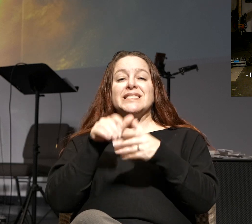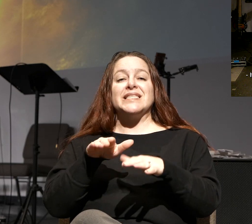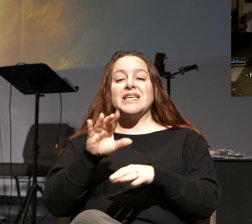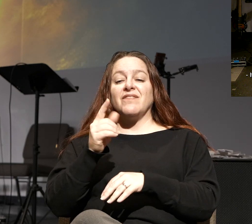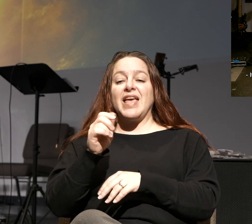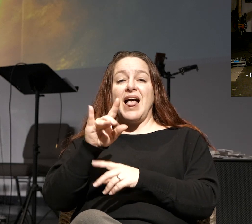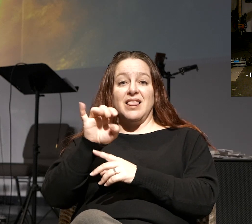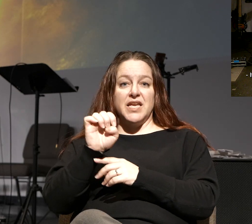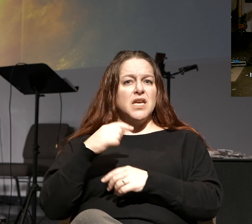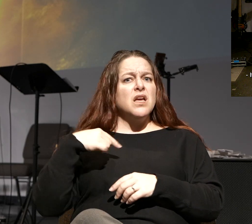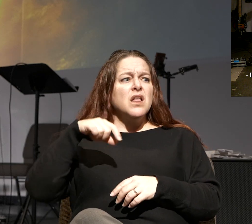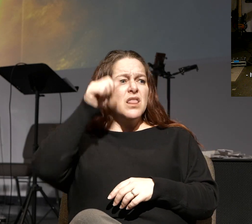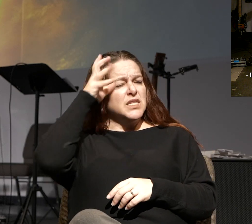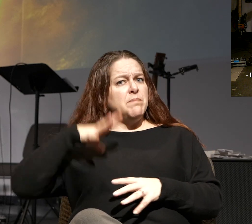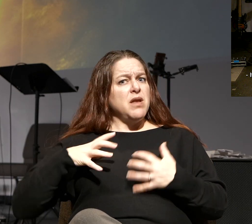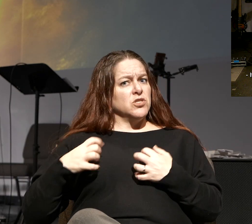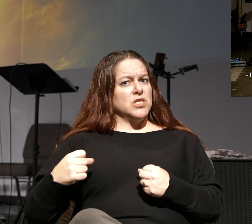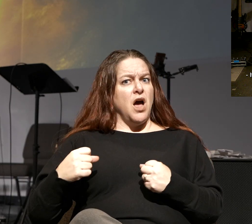they think they're going to die.